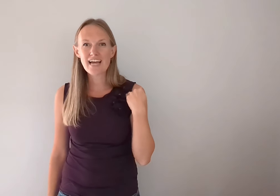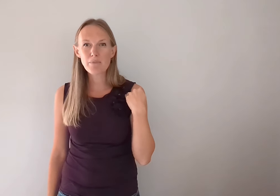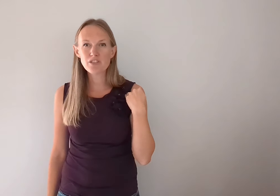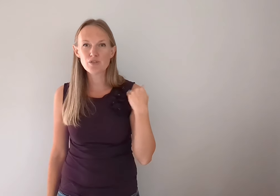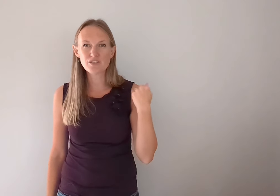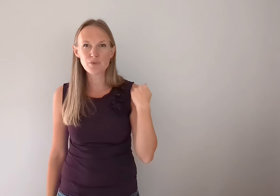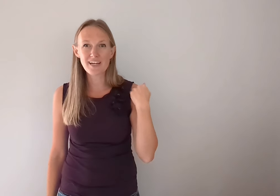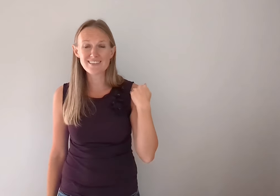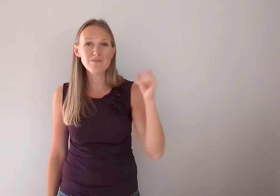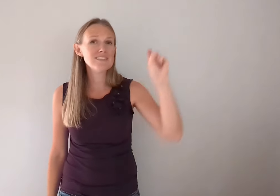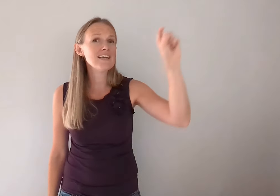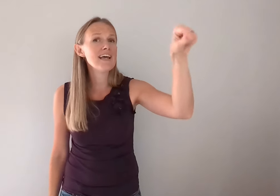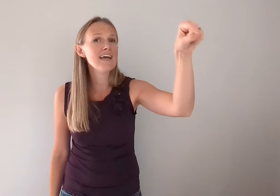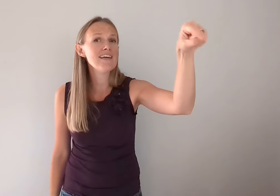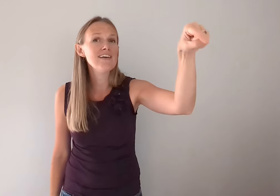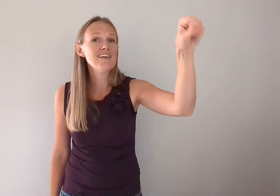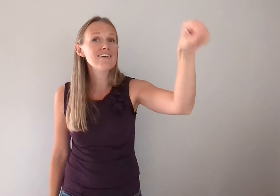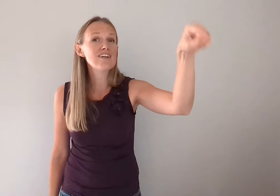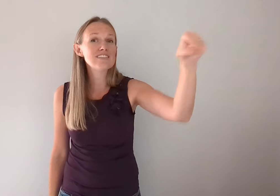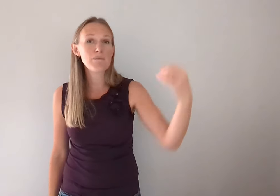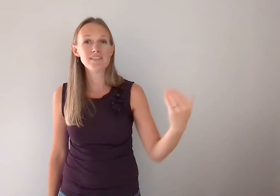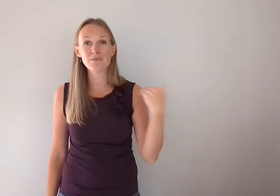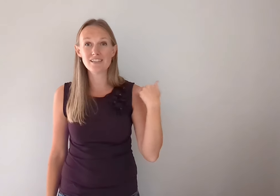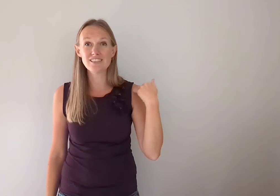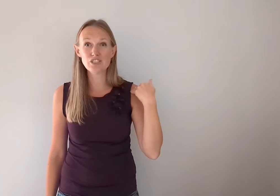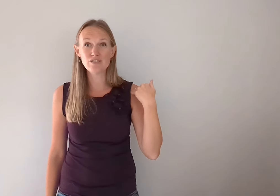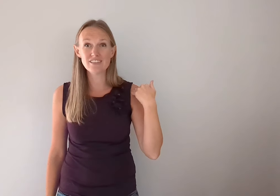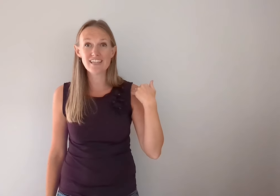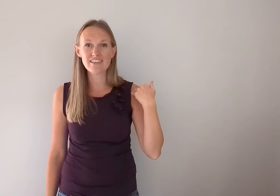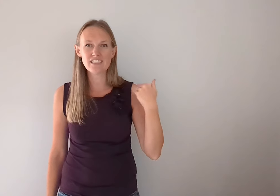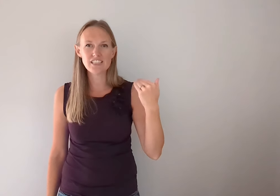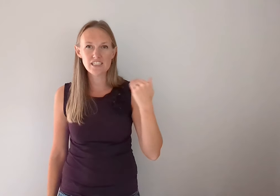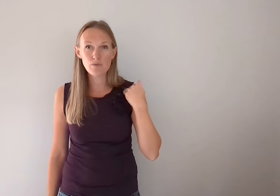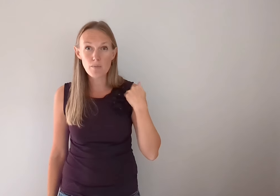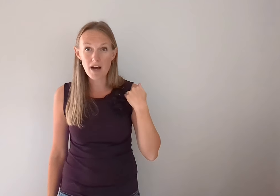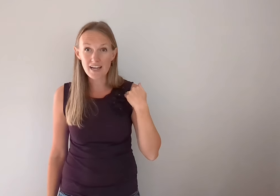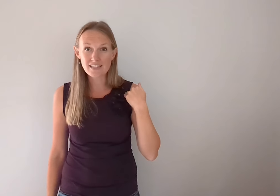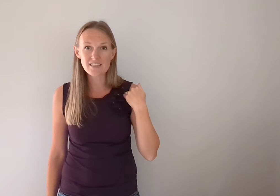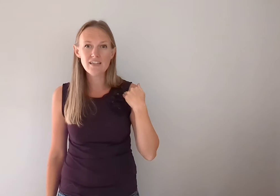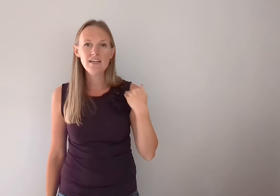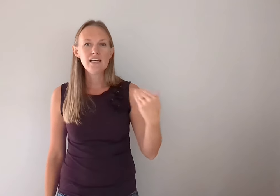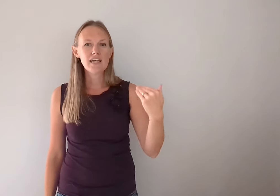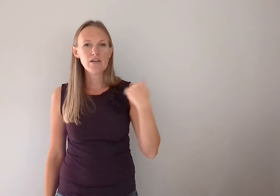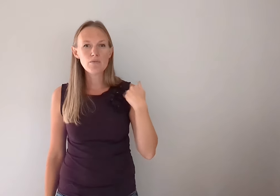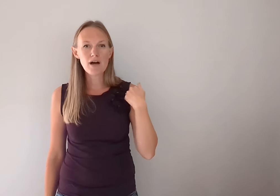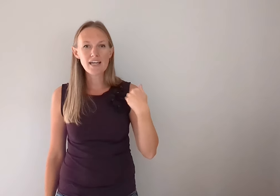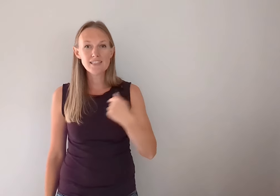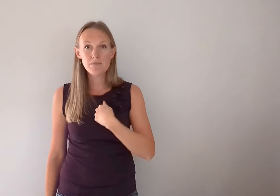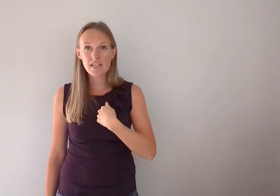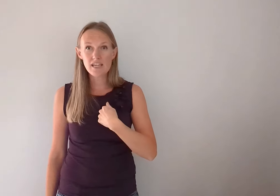tap your shoulder twice. Almost like, hey, you're tapping someone else's shoulder to get their attention. Remind. Okay. Remind me.